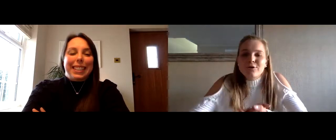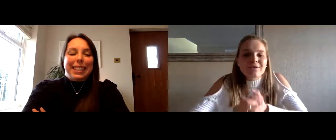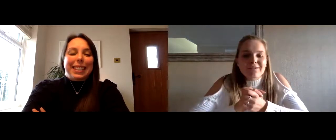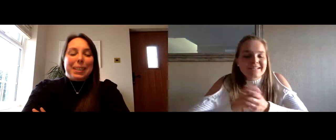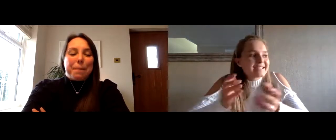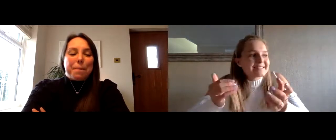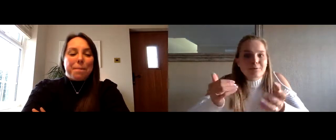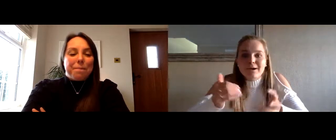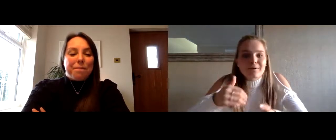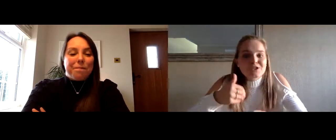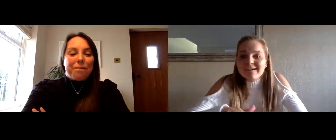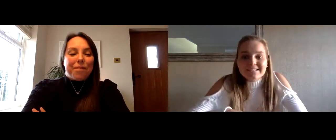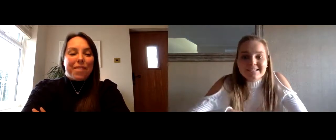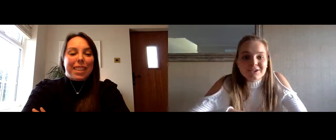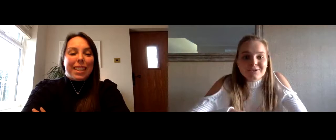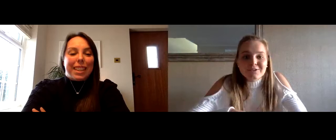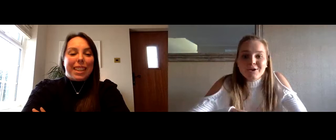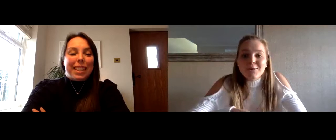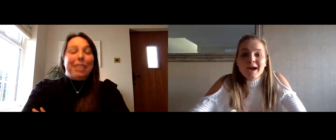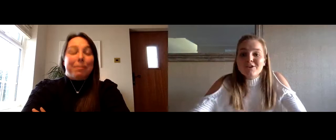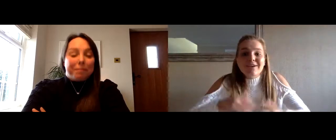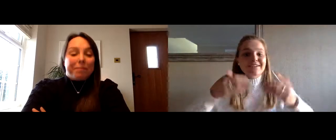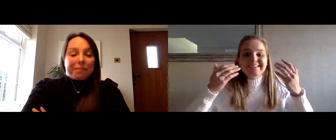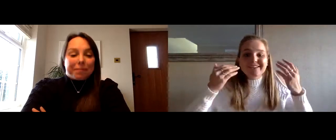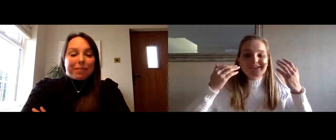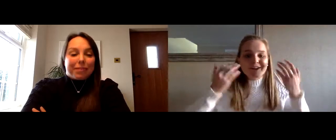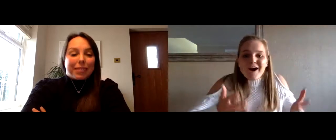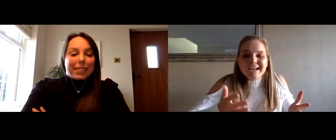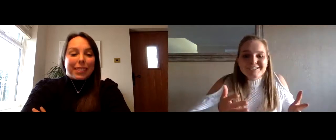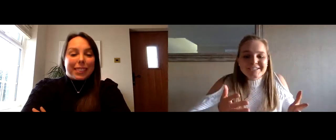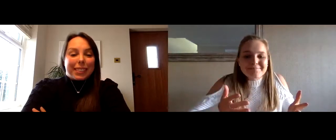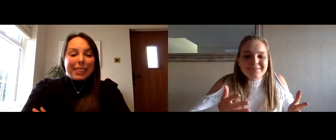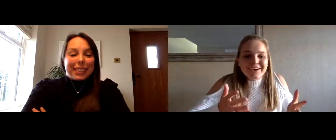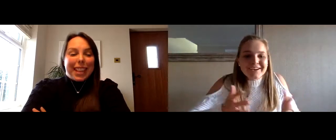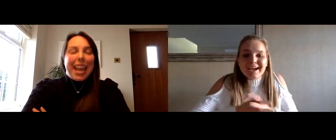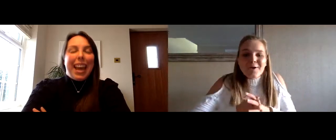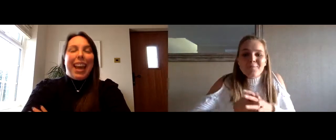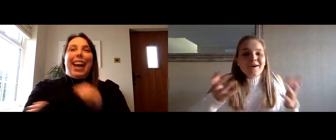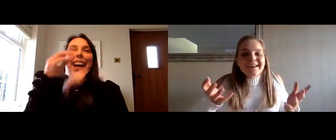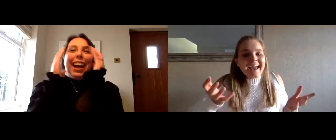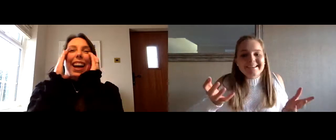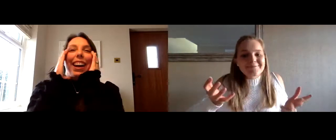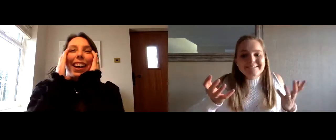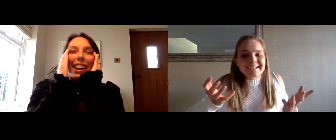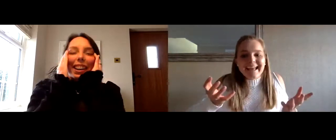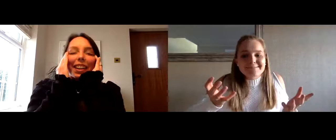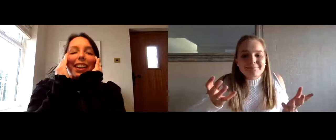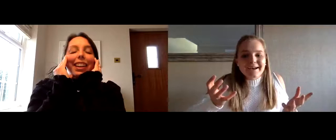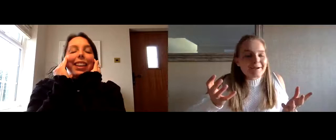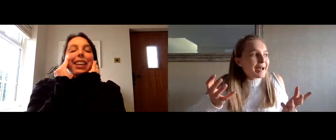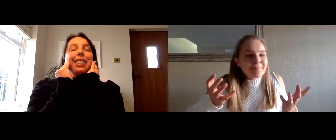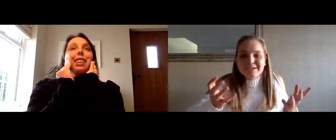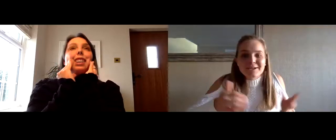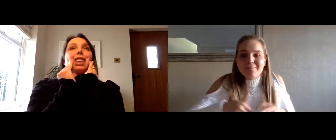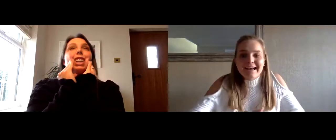touched upon all of the fantastic work with charities that you do you're even a dancing on ice champion what next what's the next